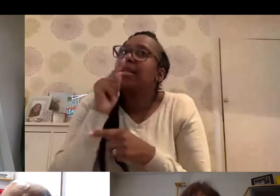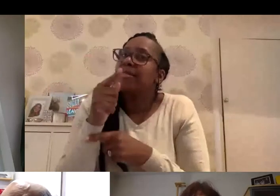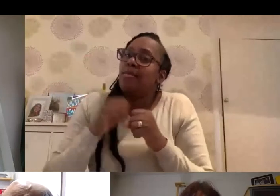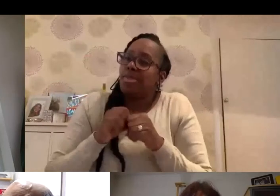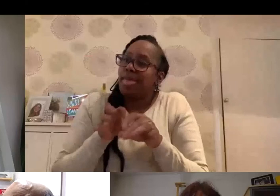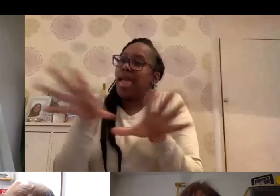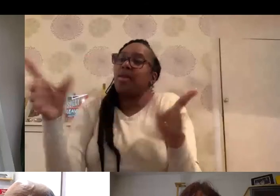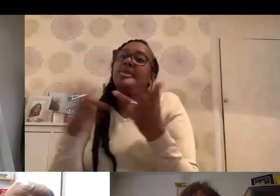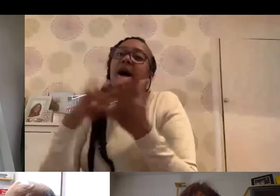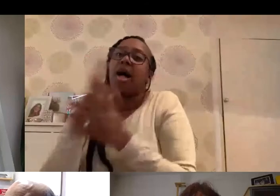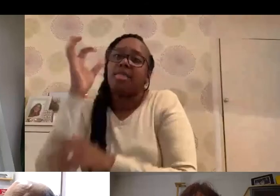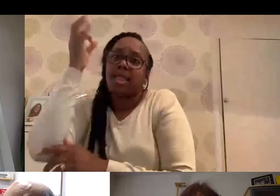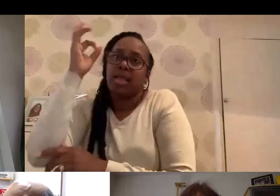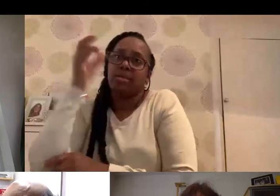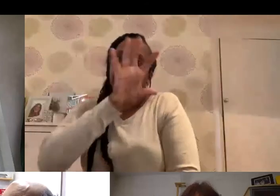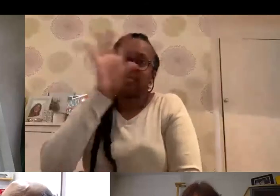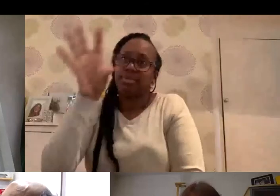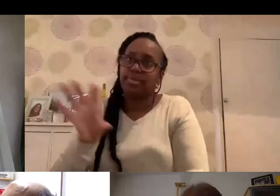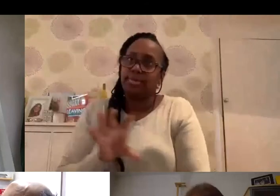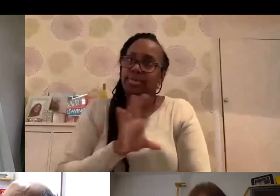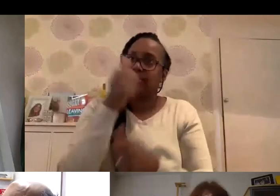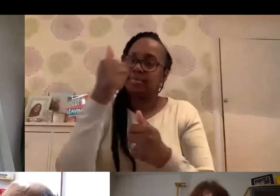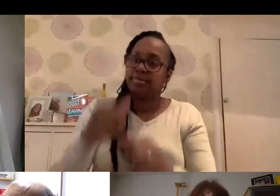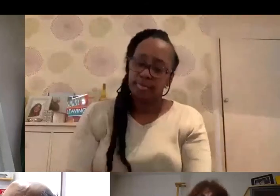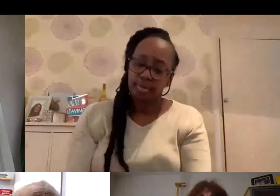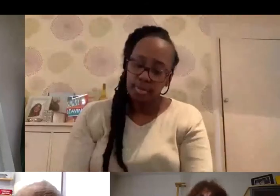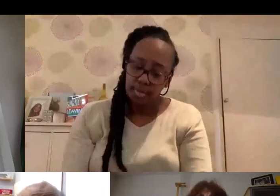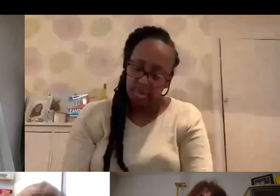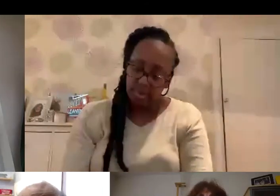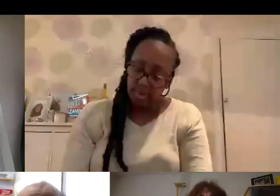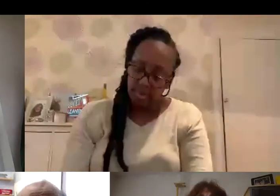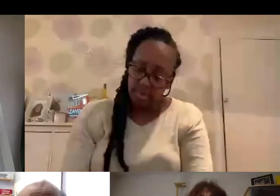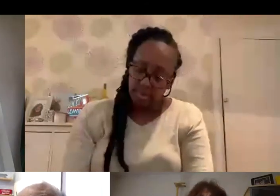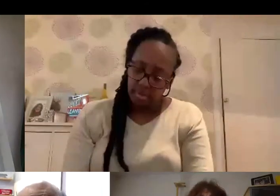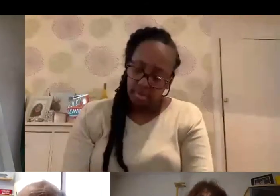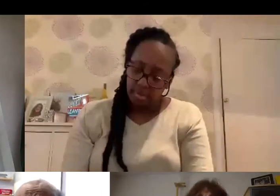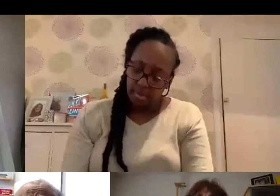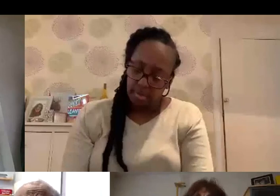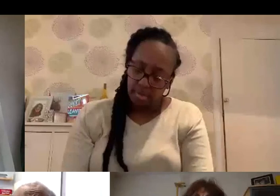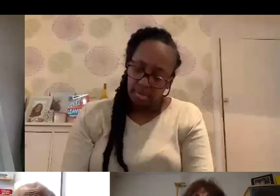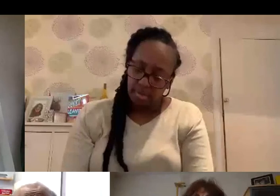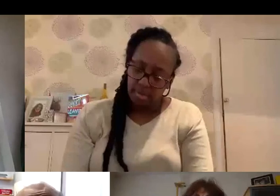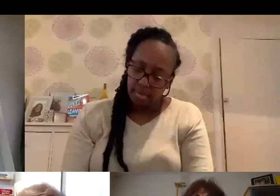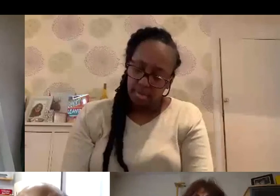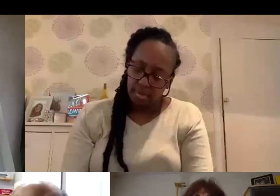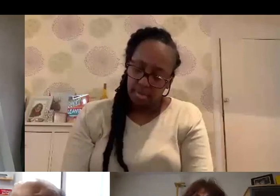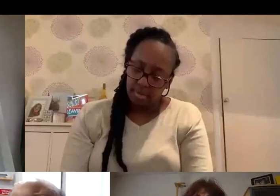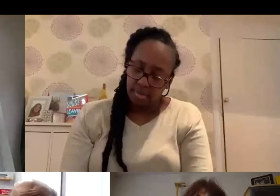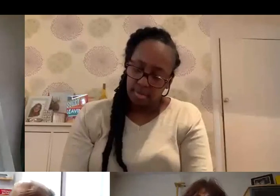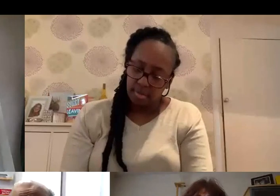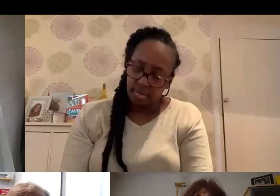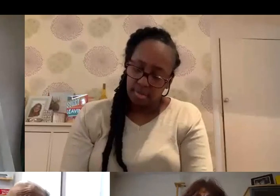boroughs. That's great. Thank you, Debbie. That sounds really useful and helpful to know. Yes. There is an